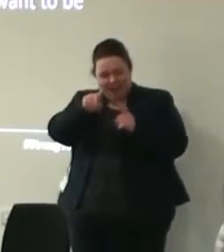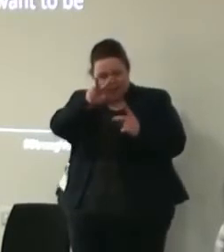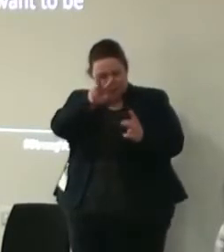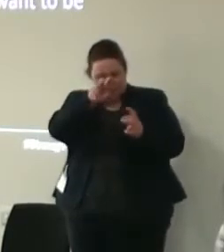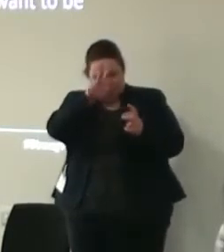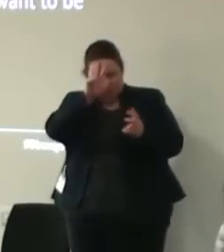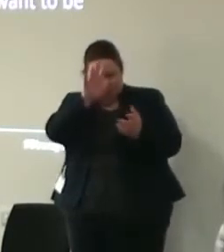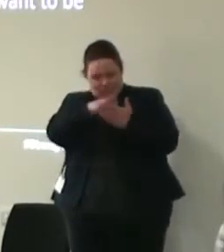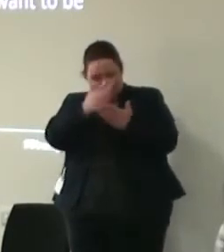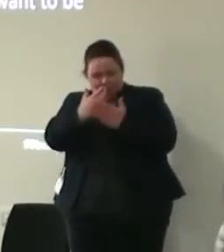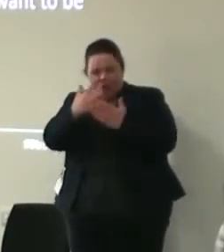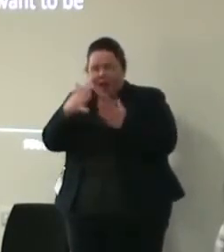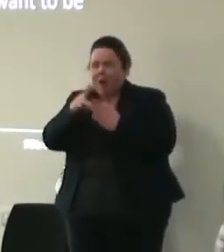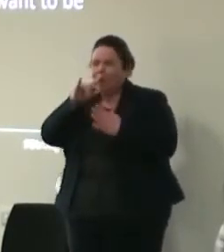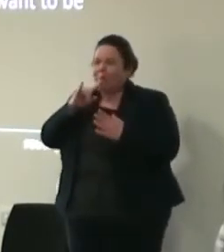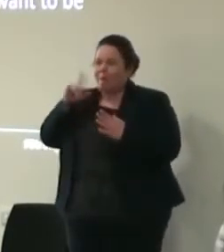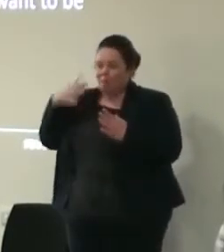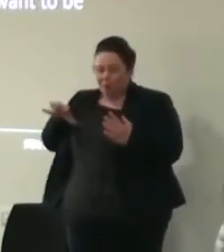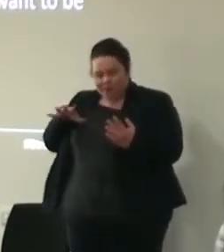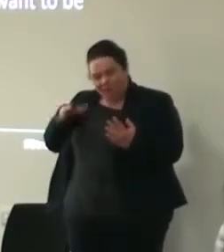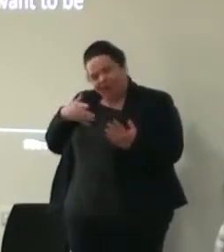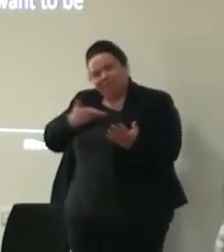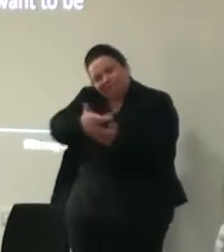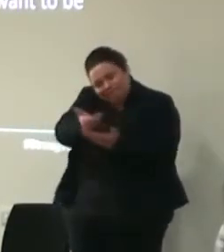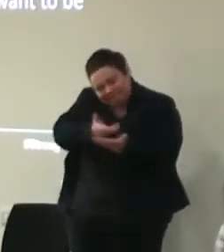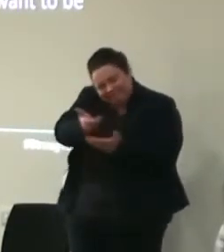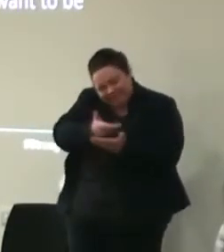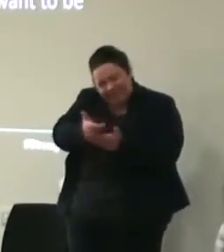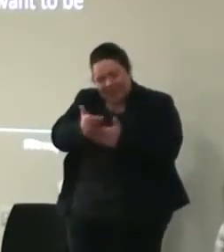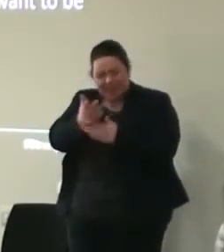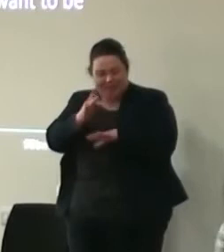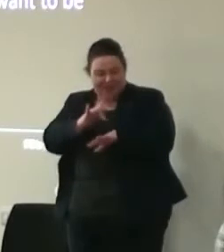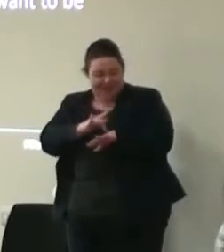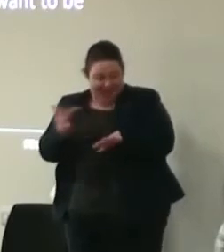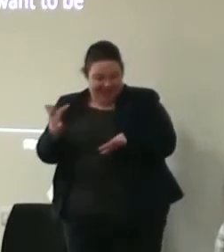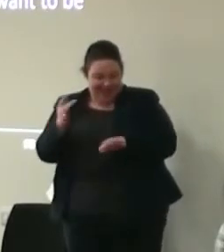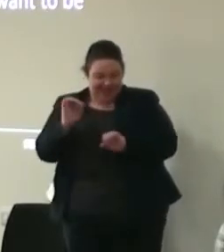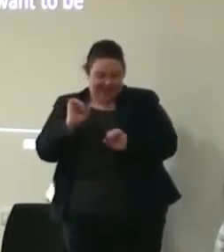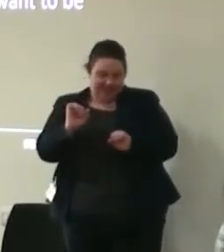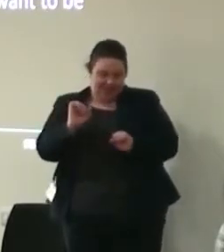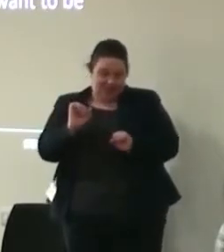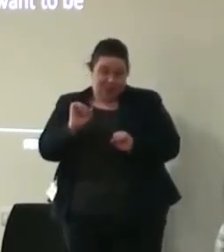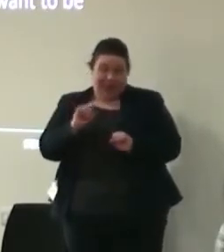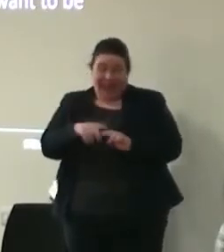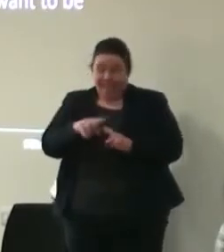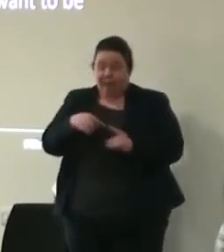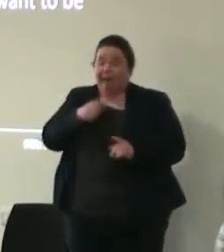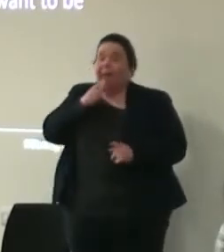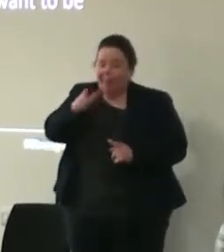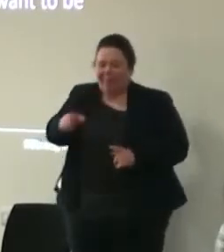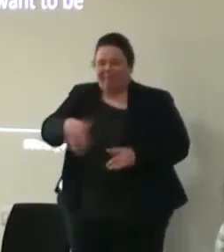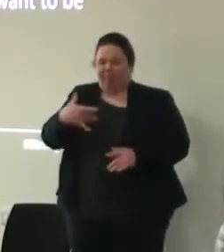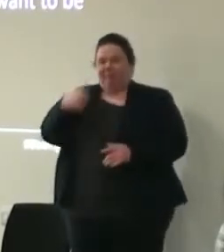be addressed and being sensitive to how they might you know be be insulted by however they were being